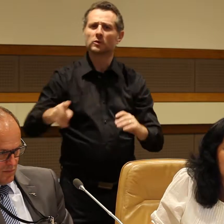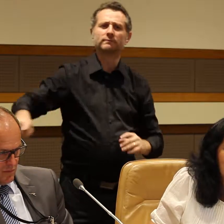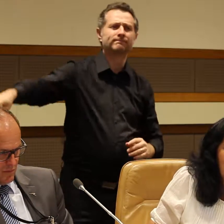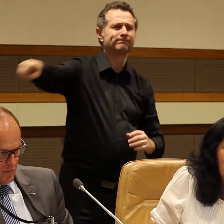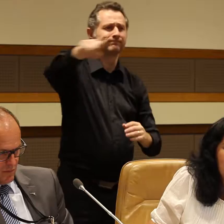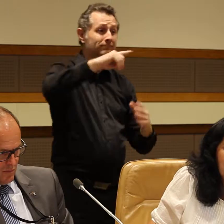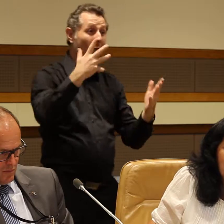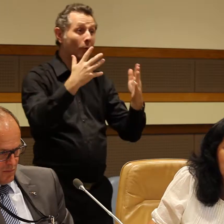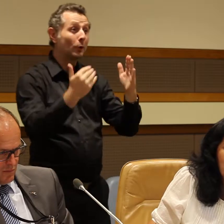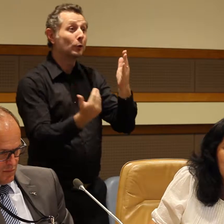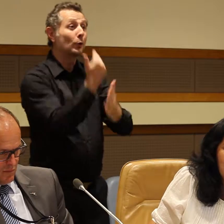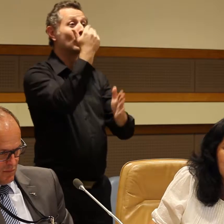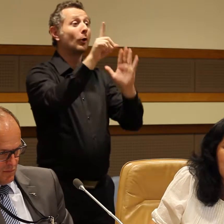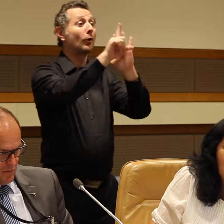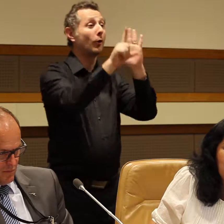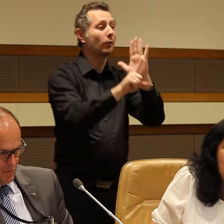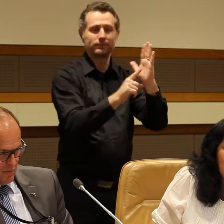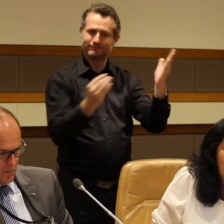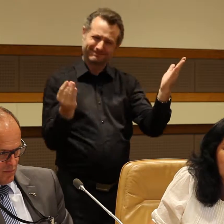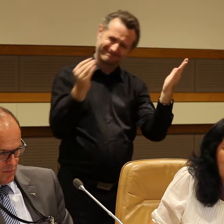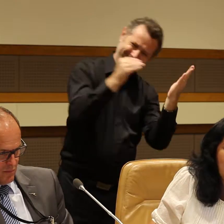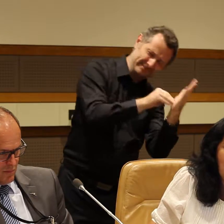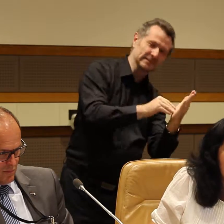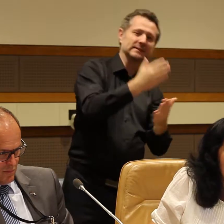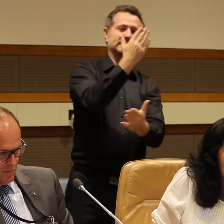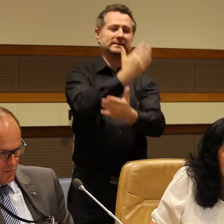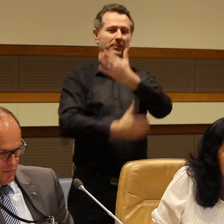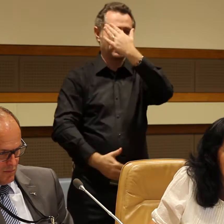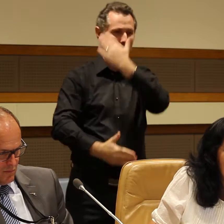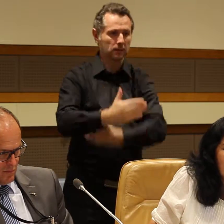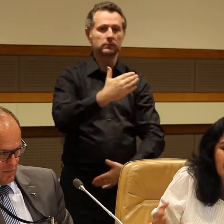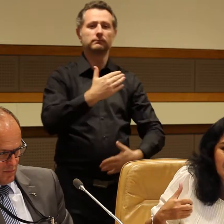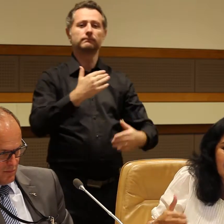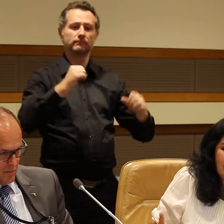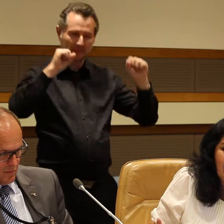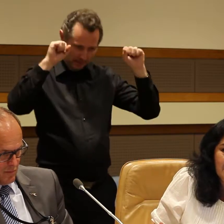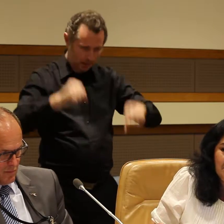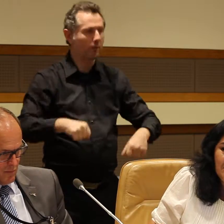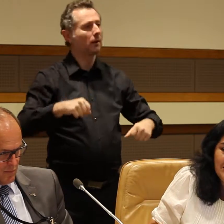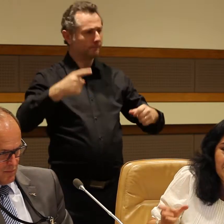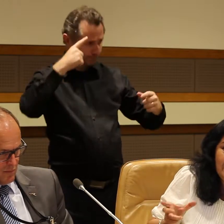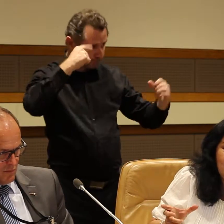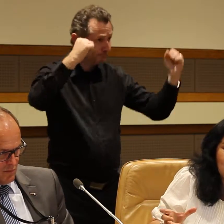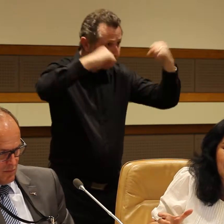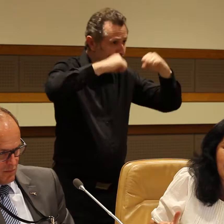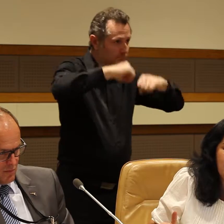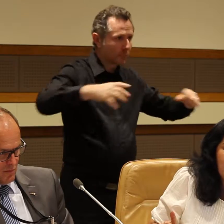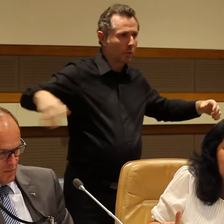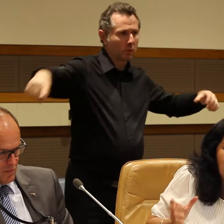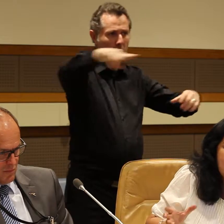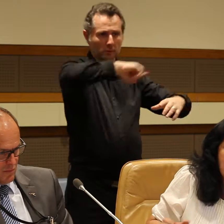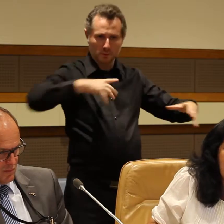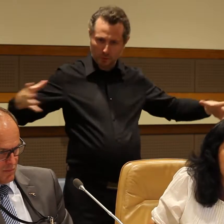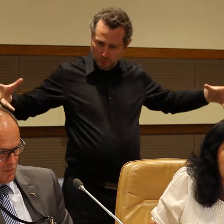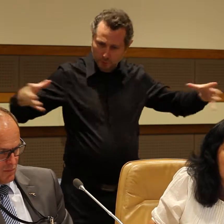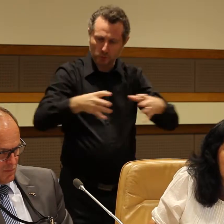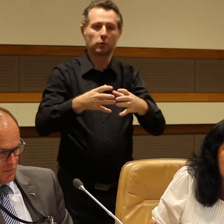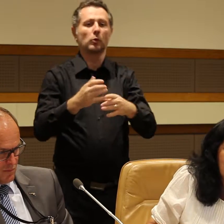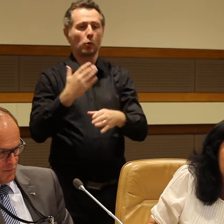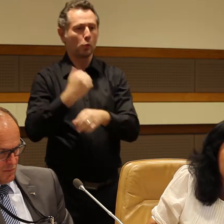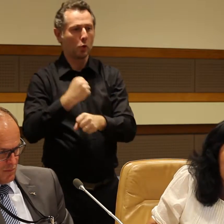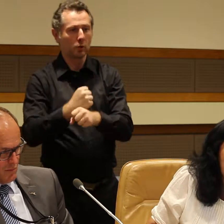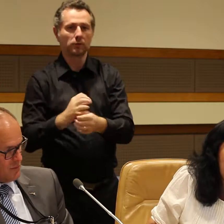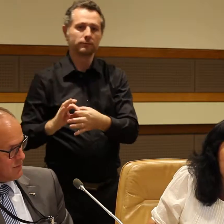draft. And then we did a lobby together. And I feel very, very honoured because in a very short time, for being marginalised,